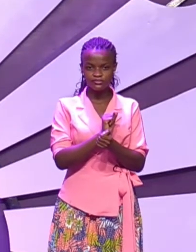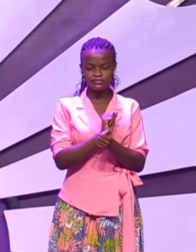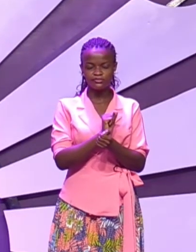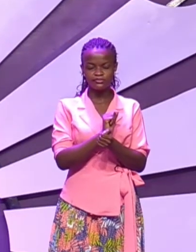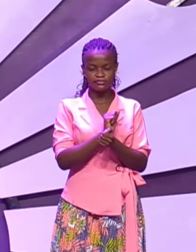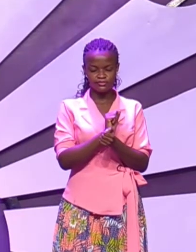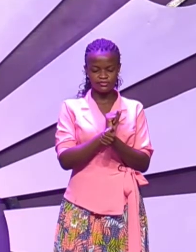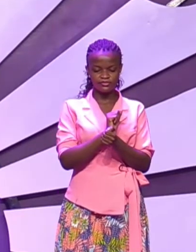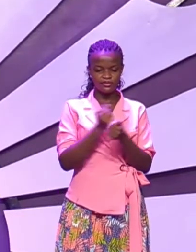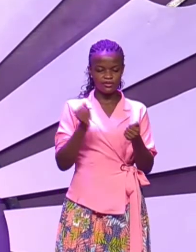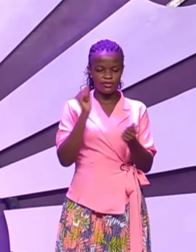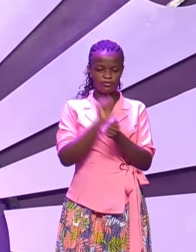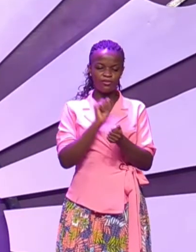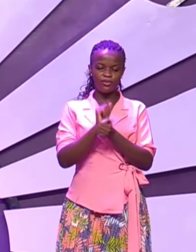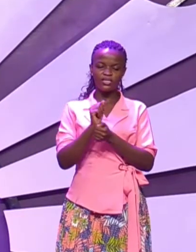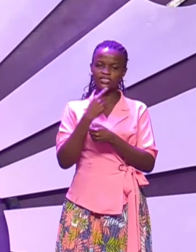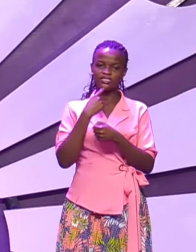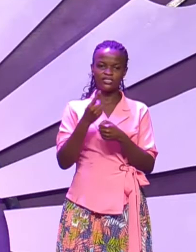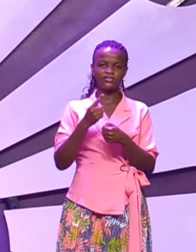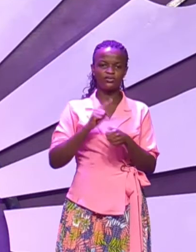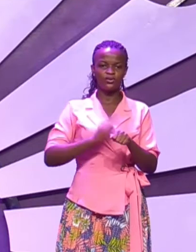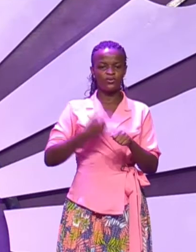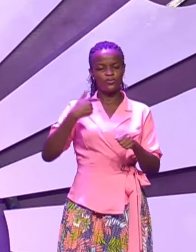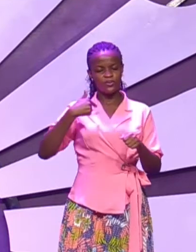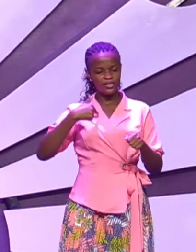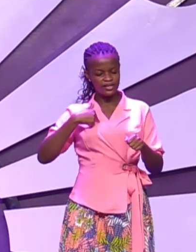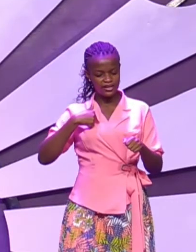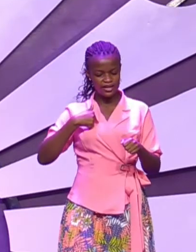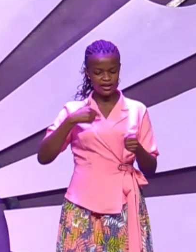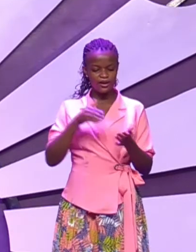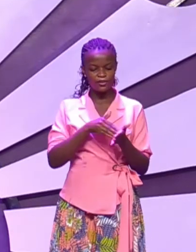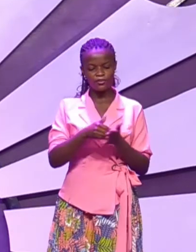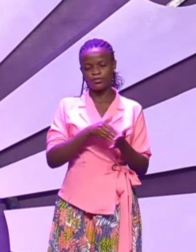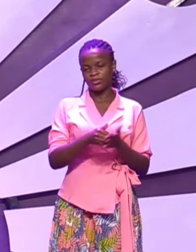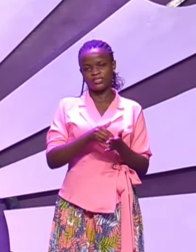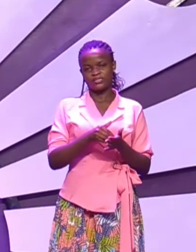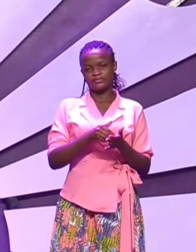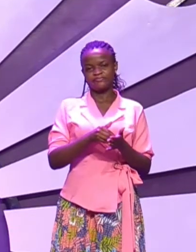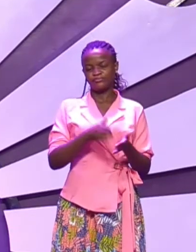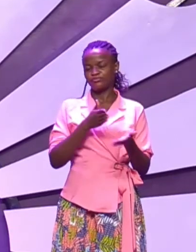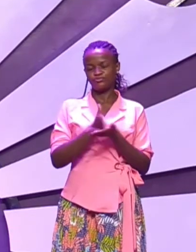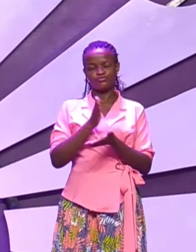Paul confesses he says when I'm weak then I'm strong that